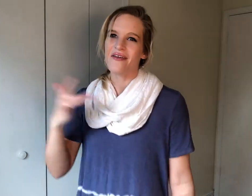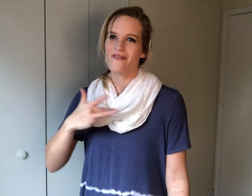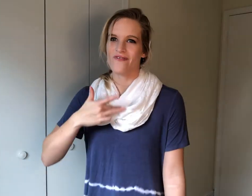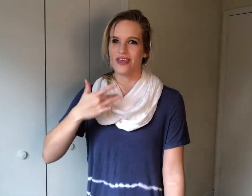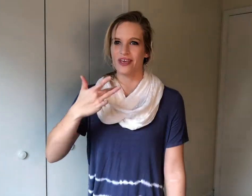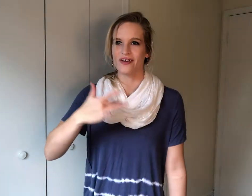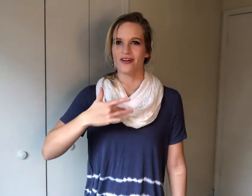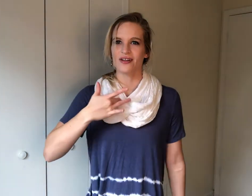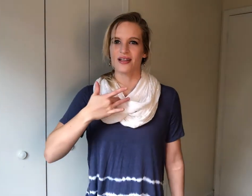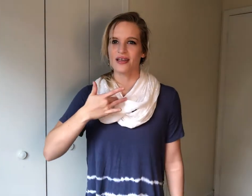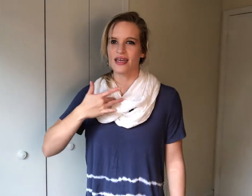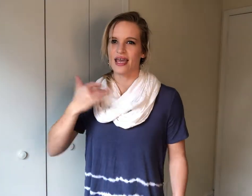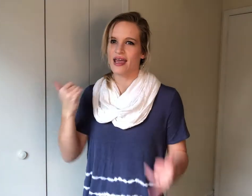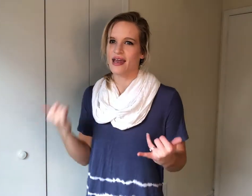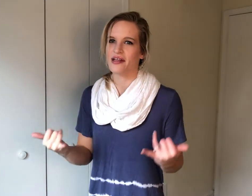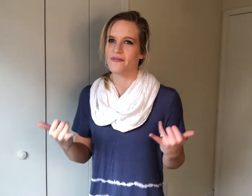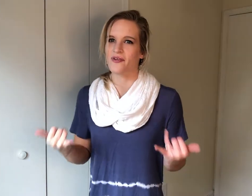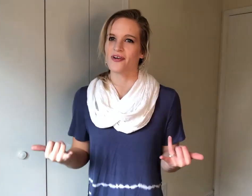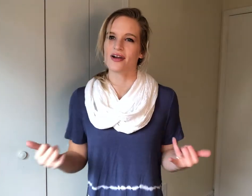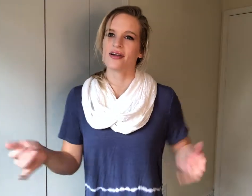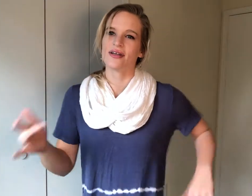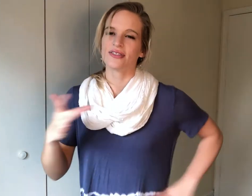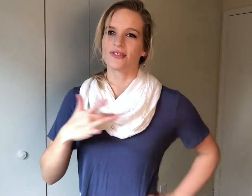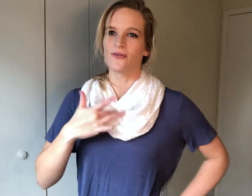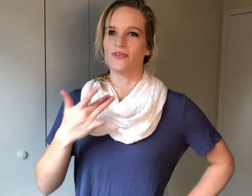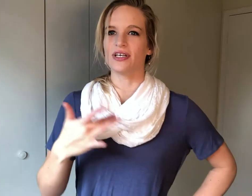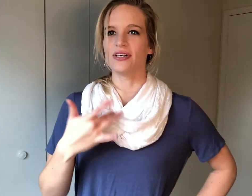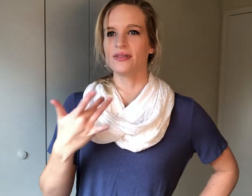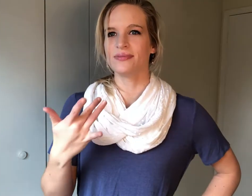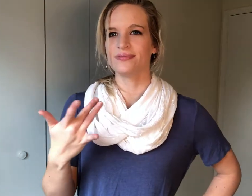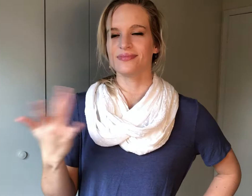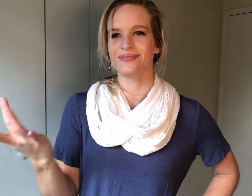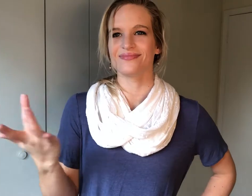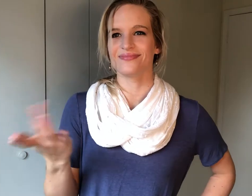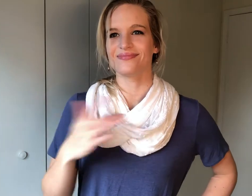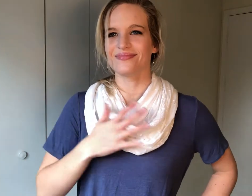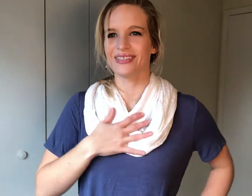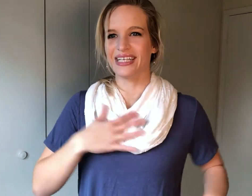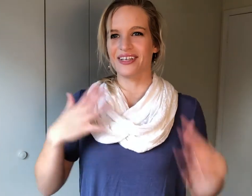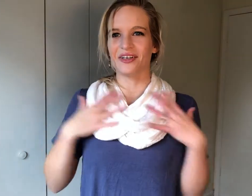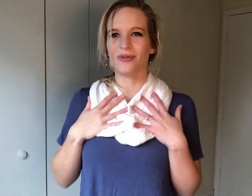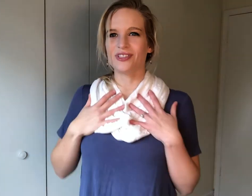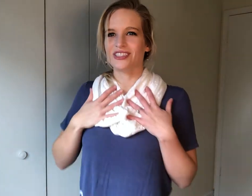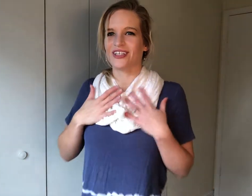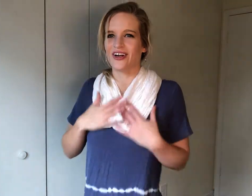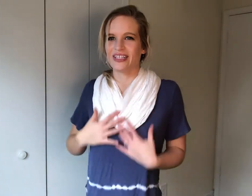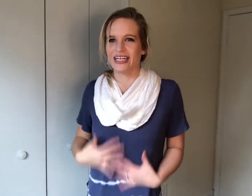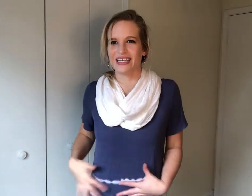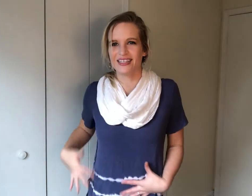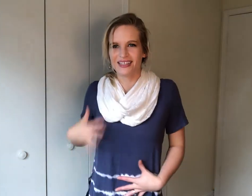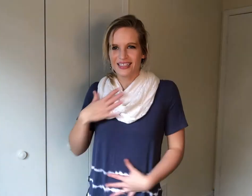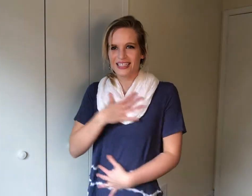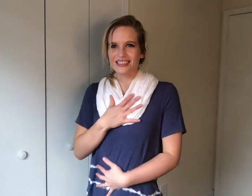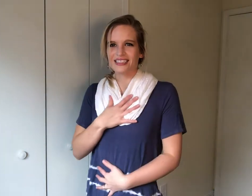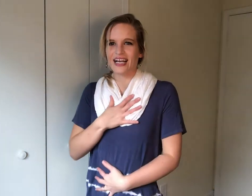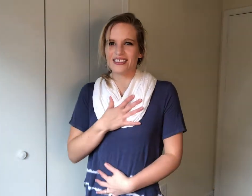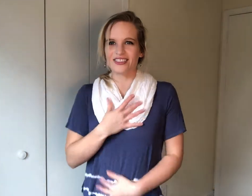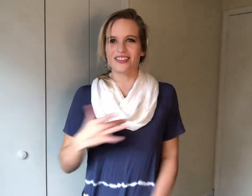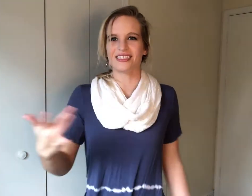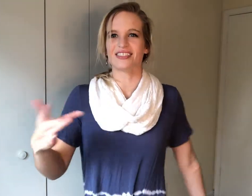feel anymore so feel like your emotions are all like inside you and